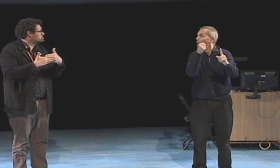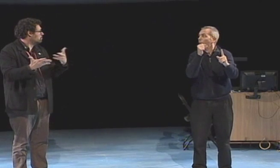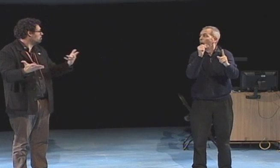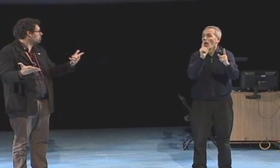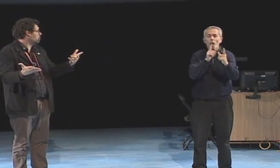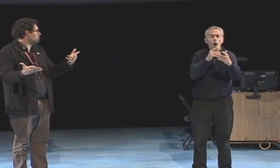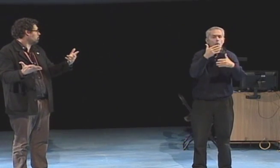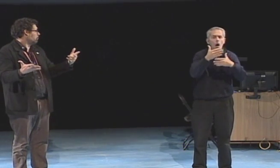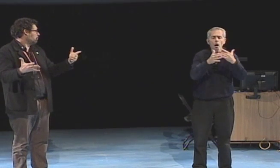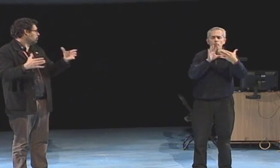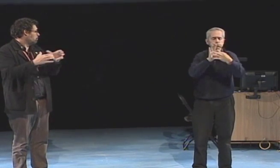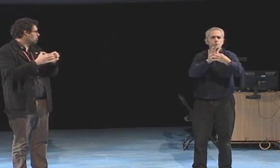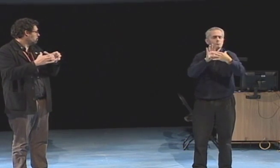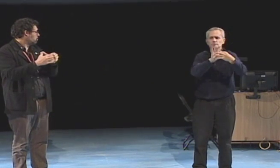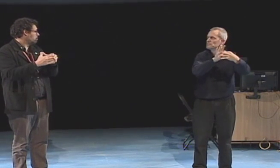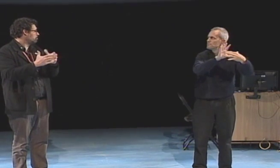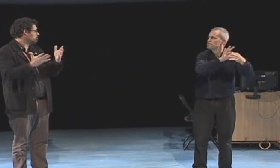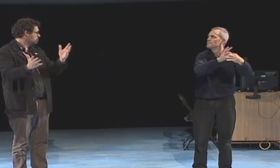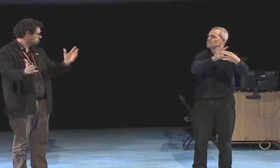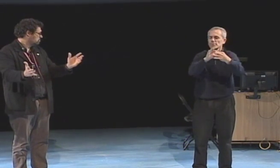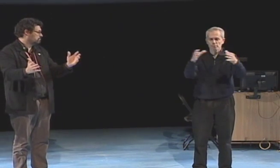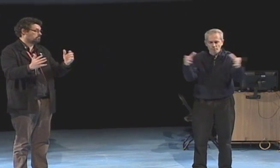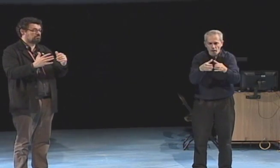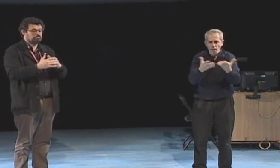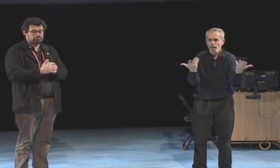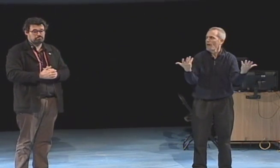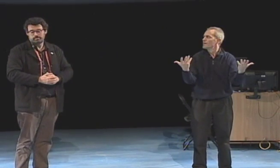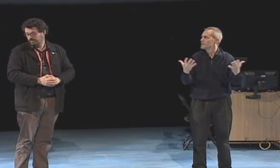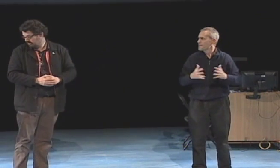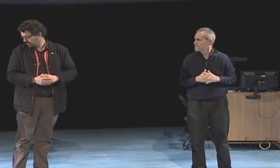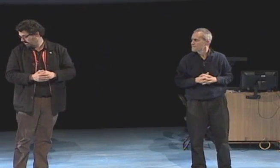people I had planned to meet and then suddenly there they were